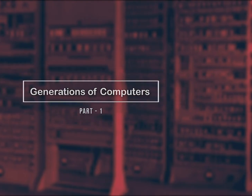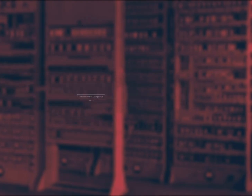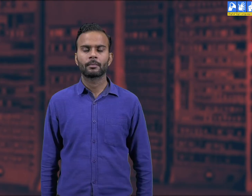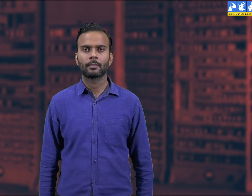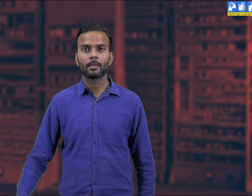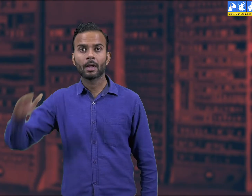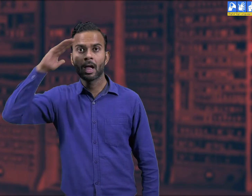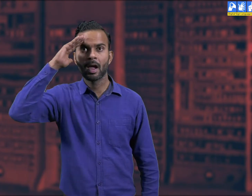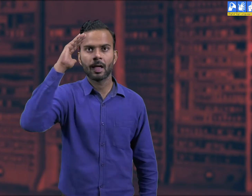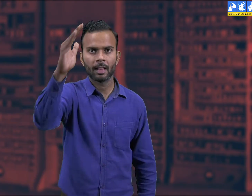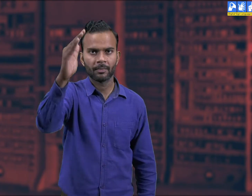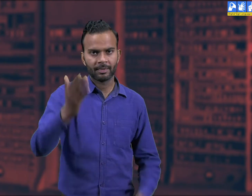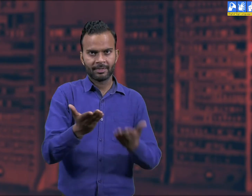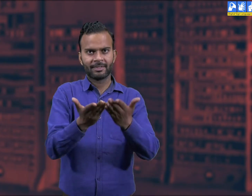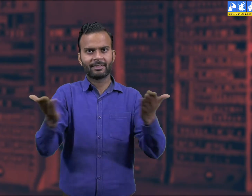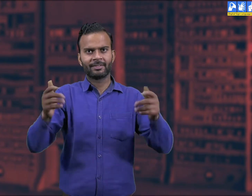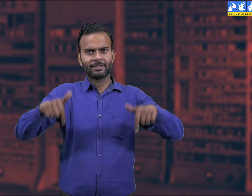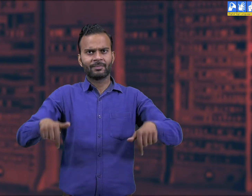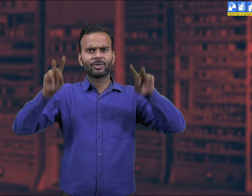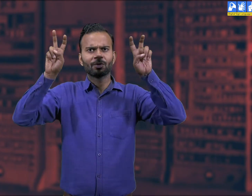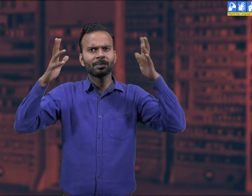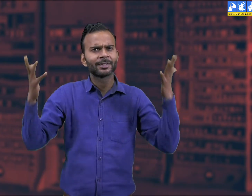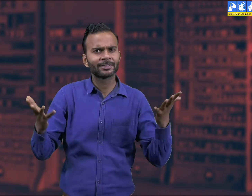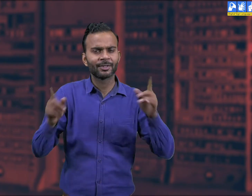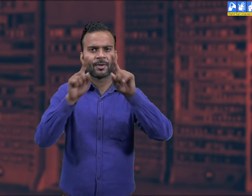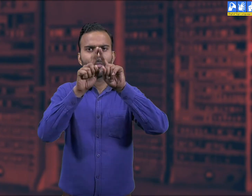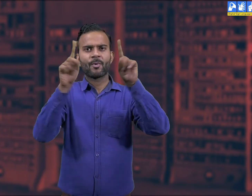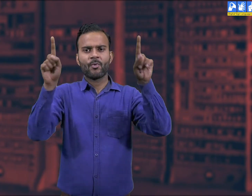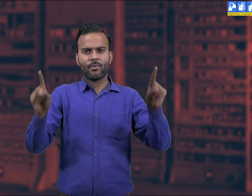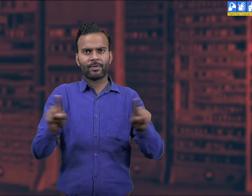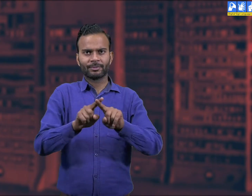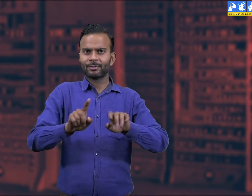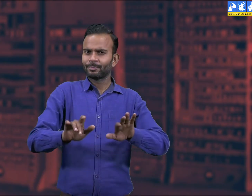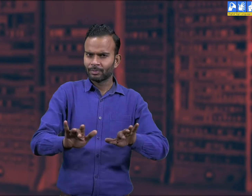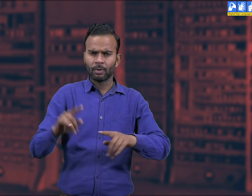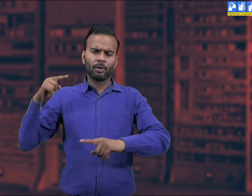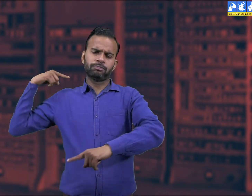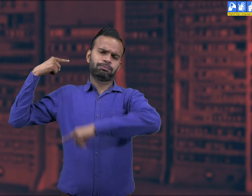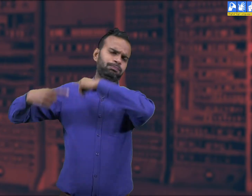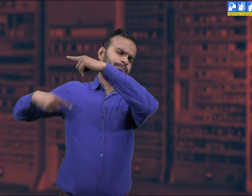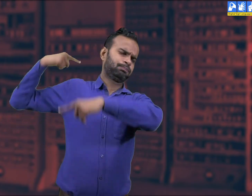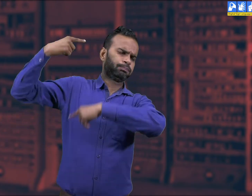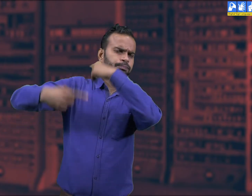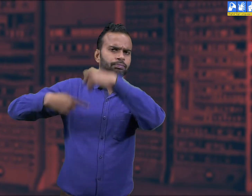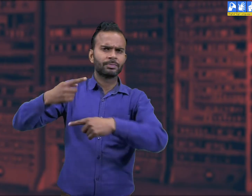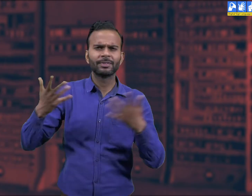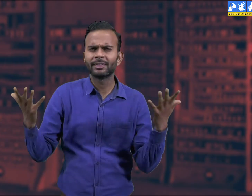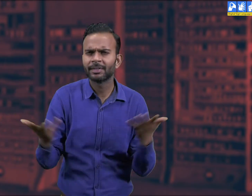Hello everyone, today we are going to learn about generations of computer.